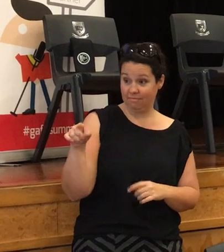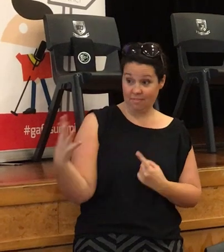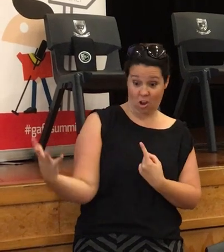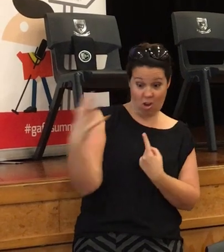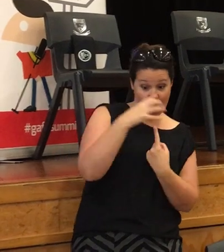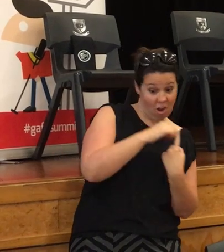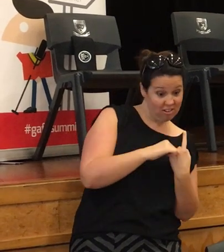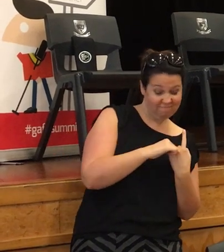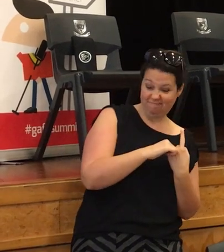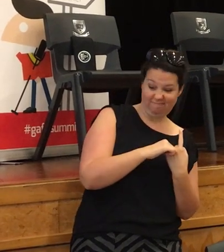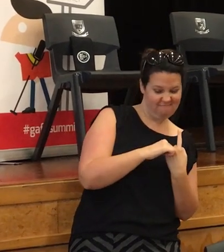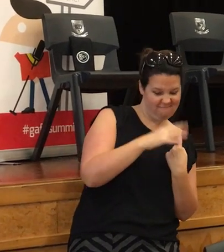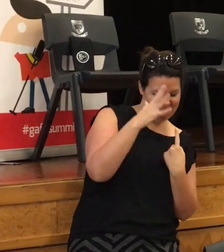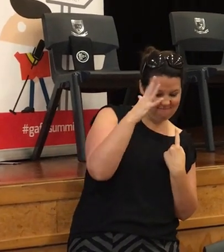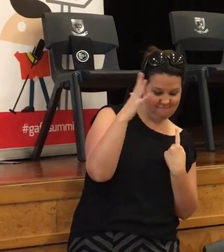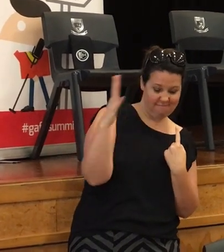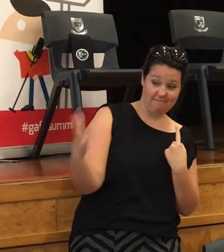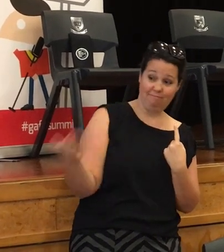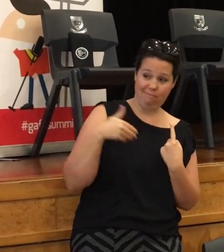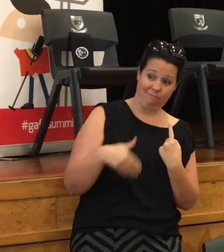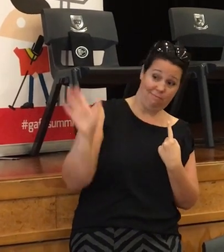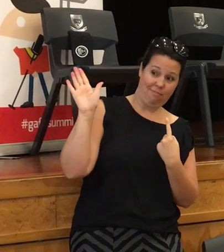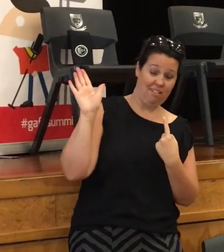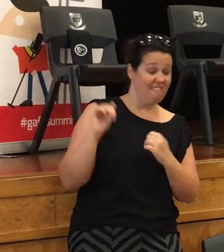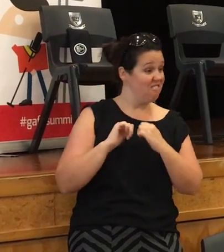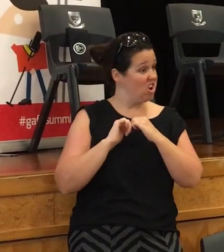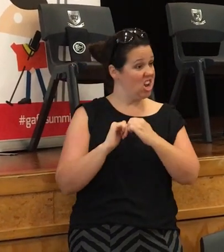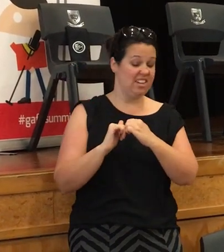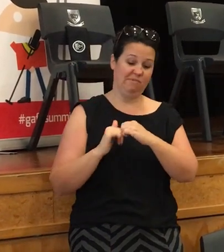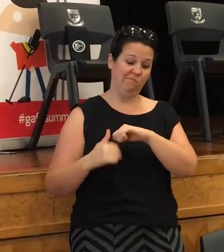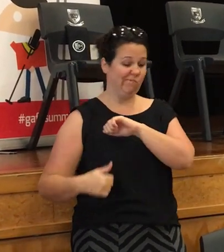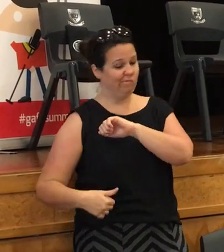a rabbit And you ain't no friend of mine Well,